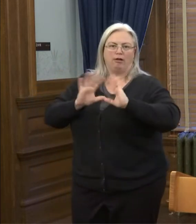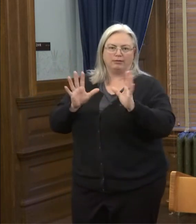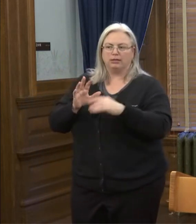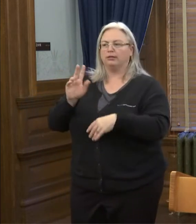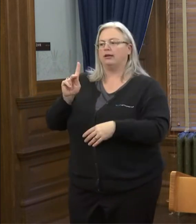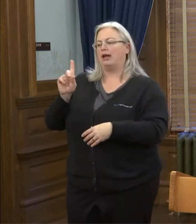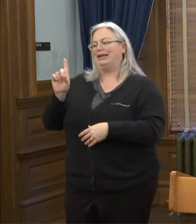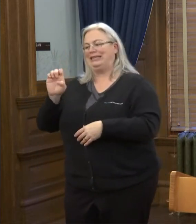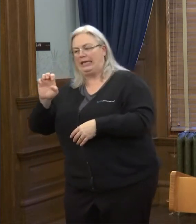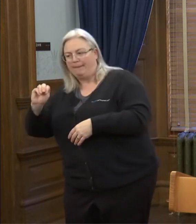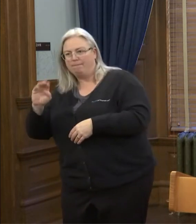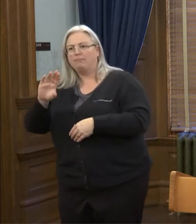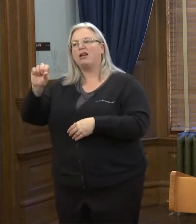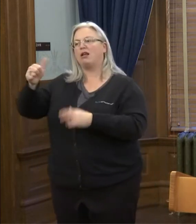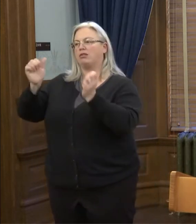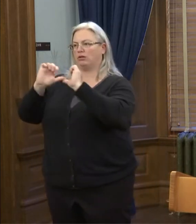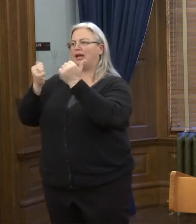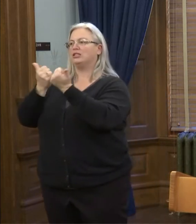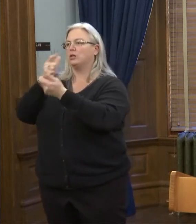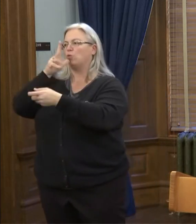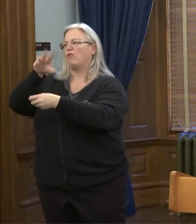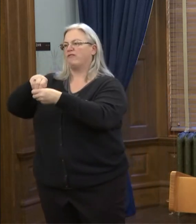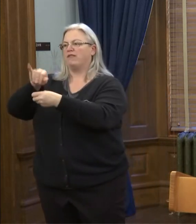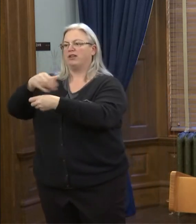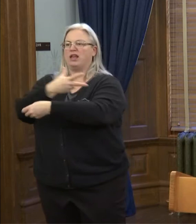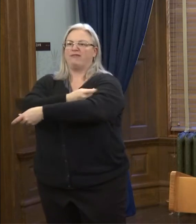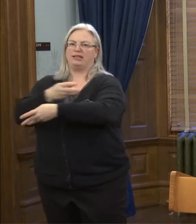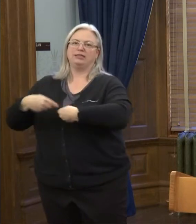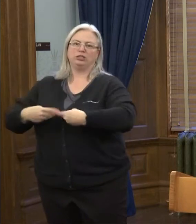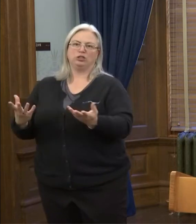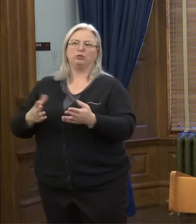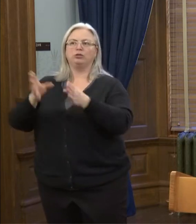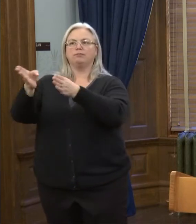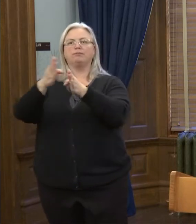KDEM, and other agencies that are involved in vaccine distribution.